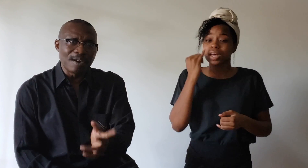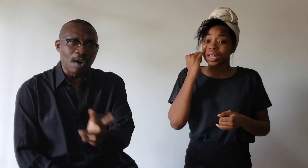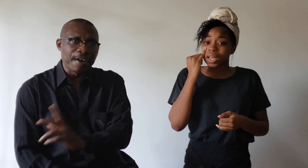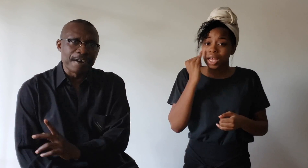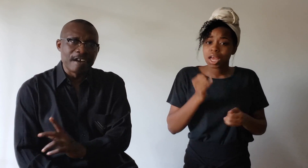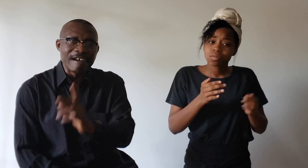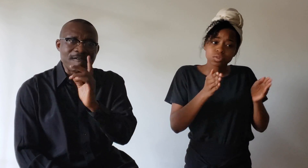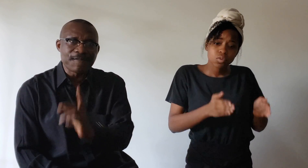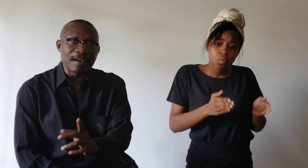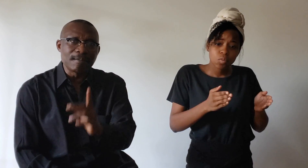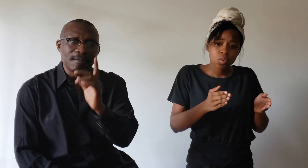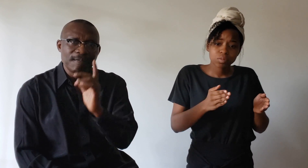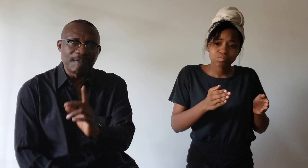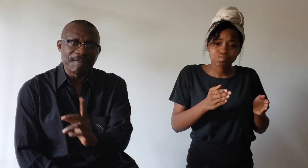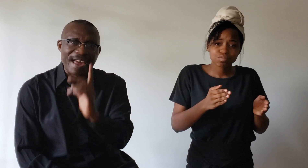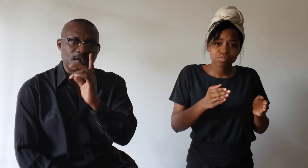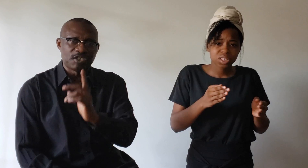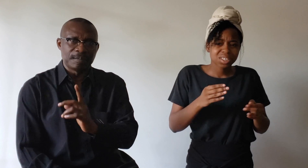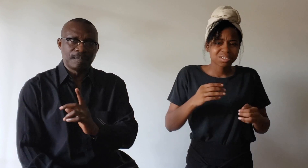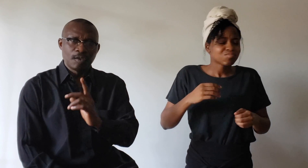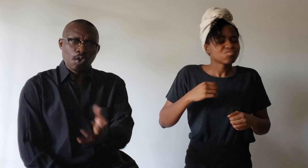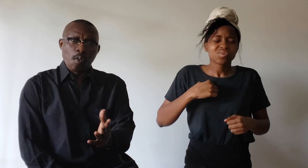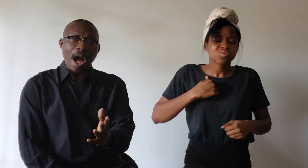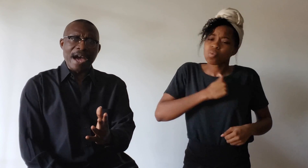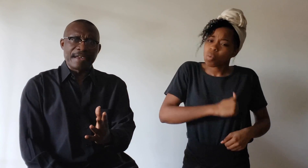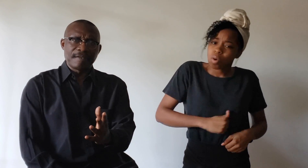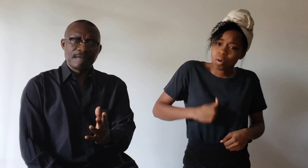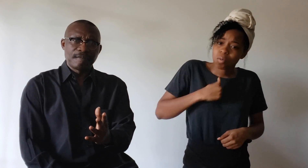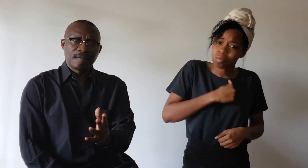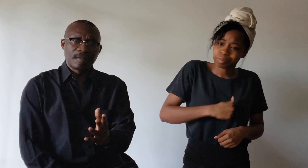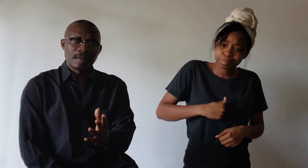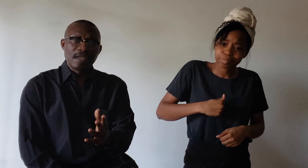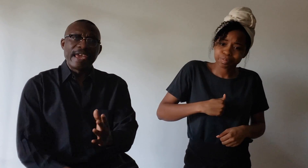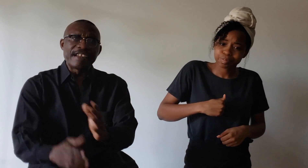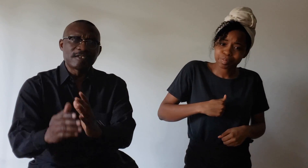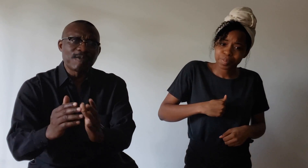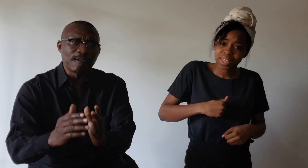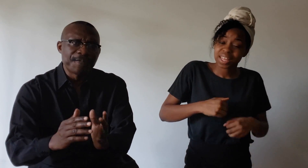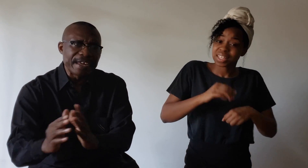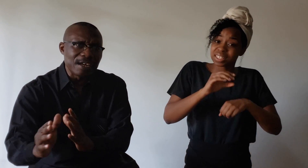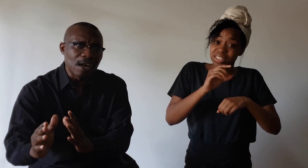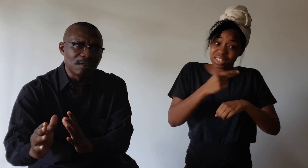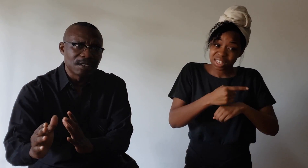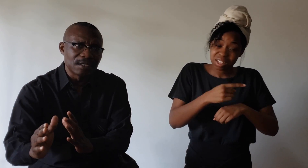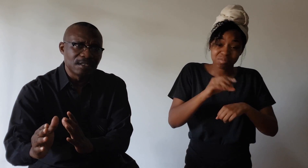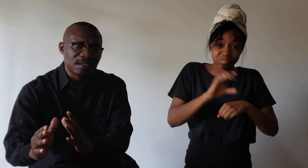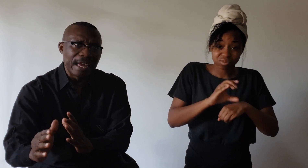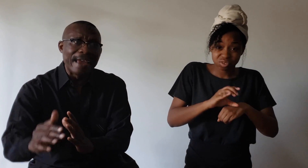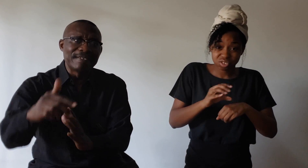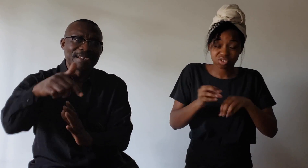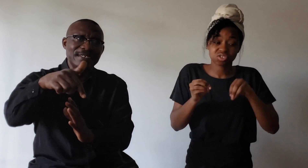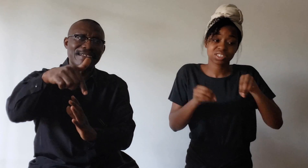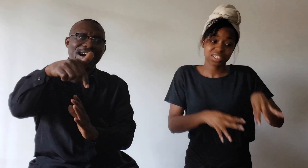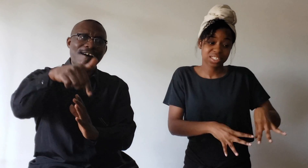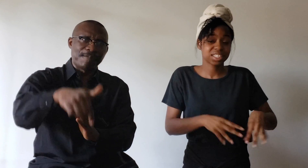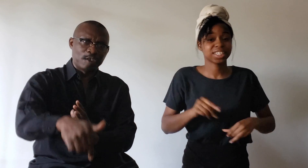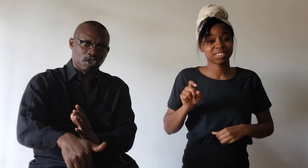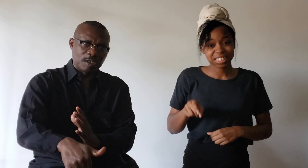or her from the fellowship. Why? It is for their own good and the good of the church,